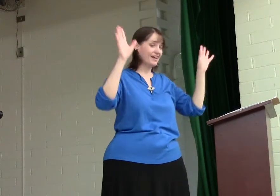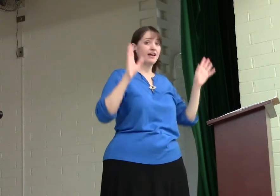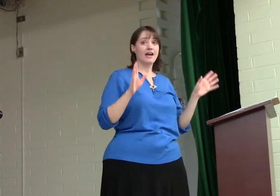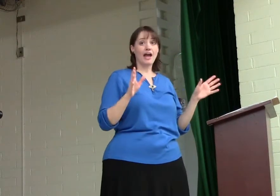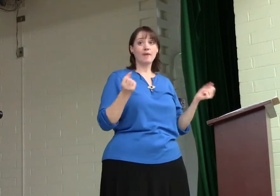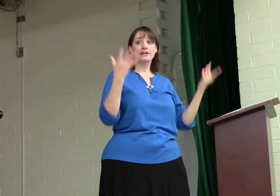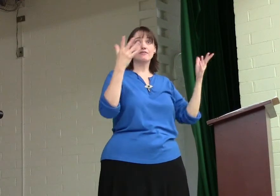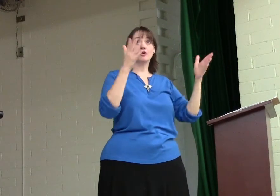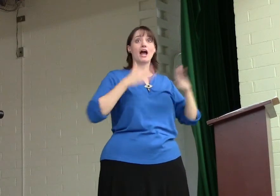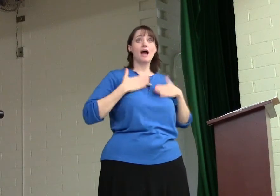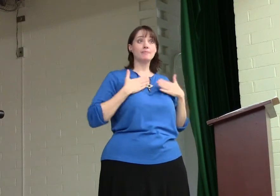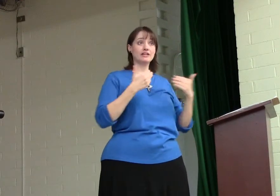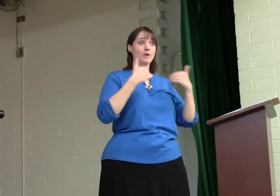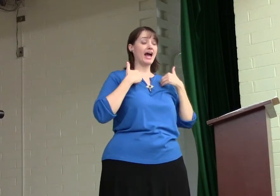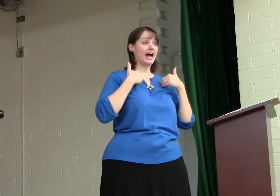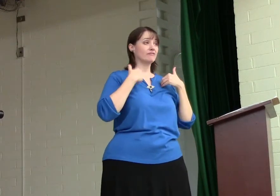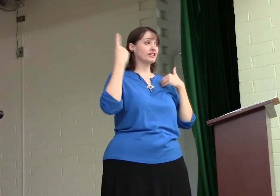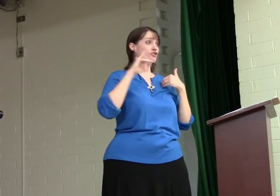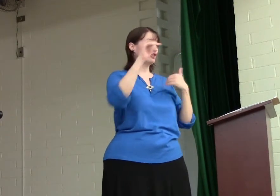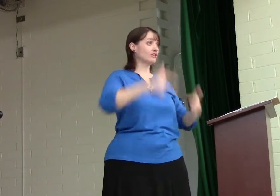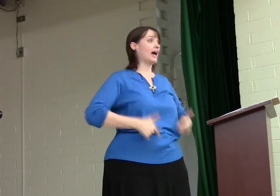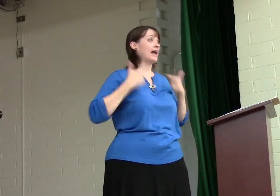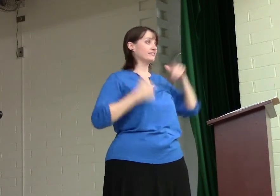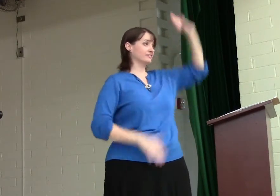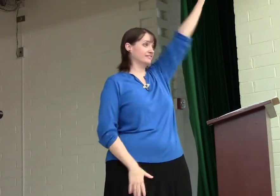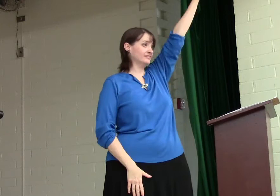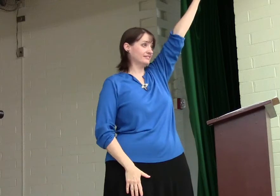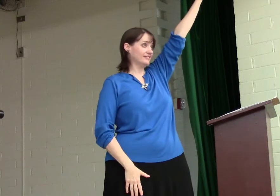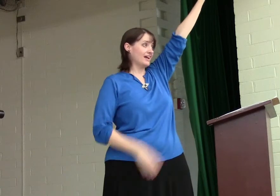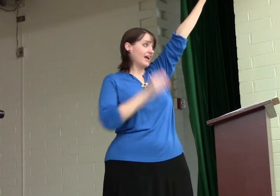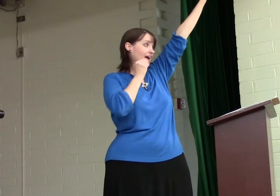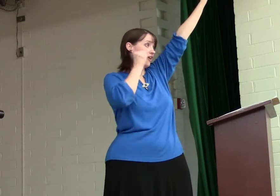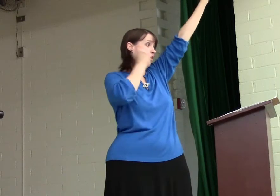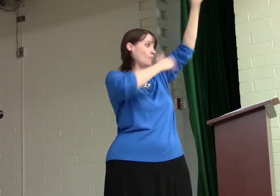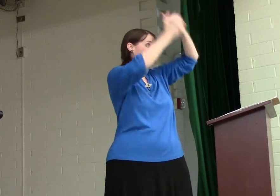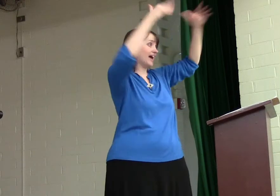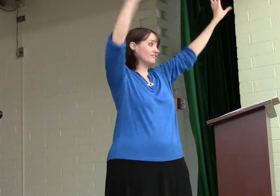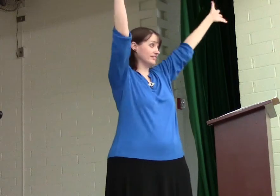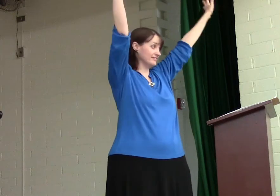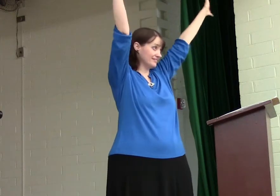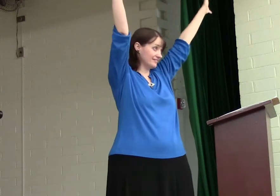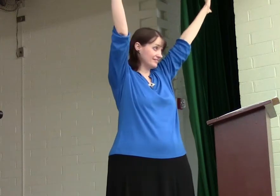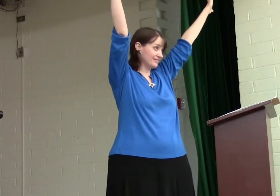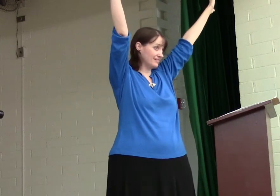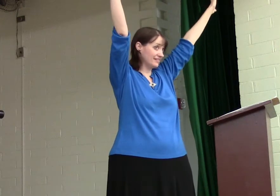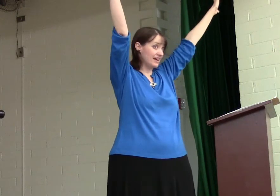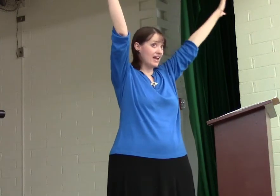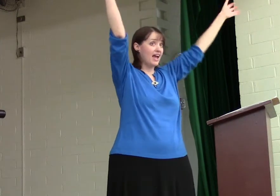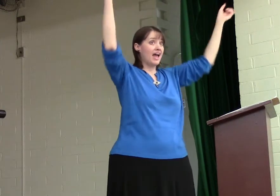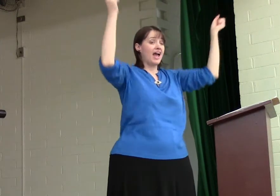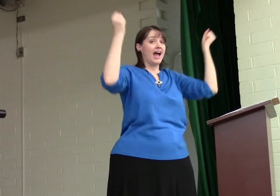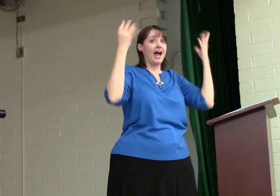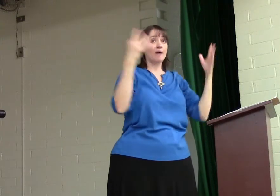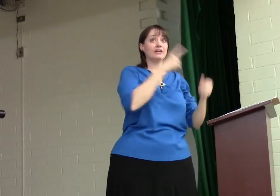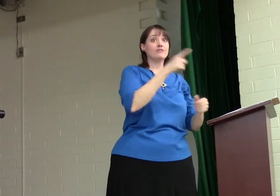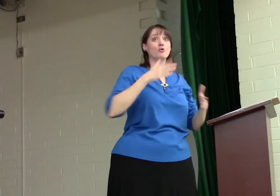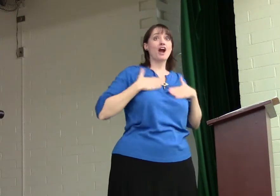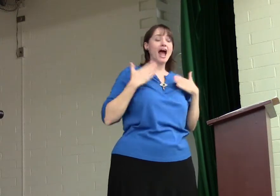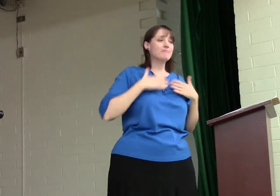How many of you are happy you have eternal life and a home in heaven? How many of you are happy